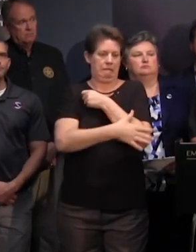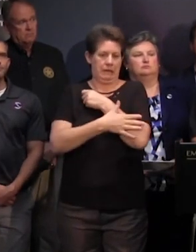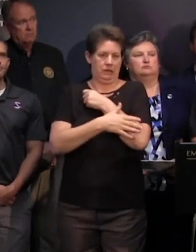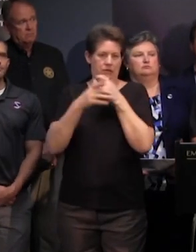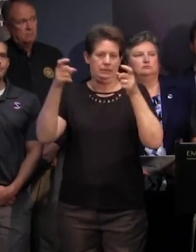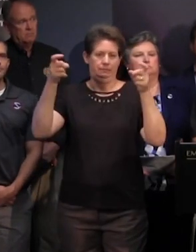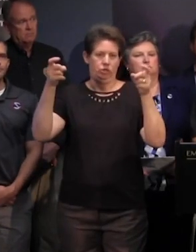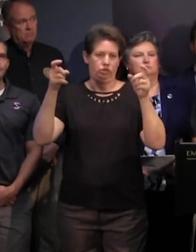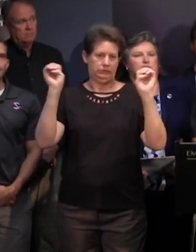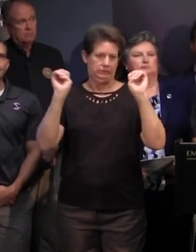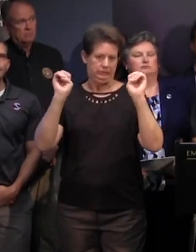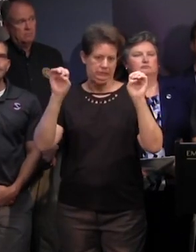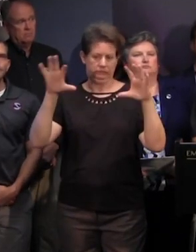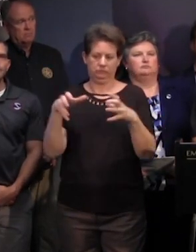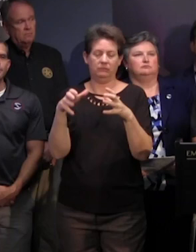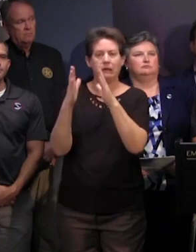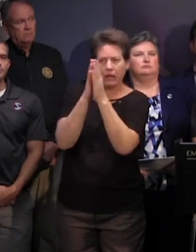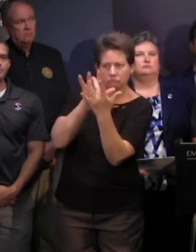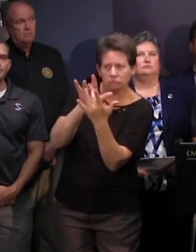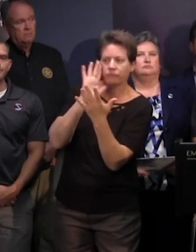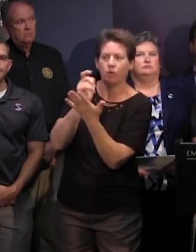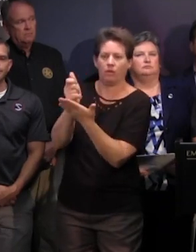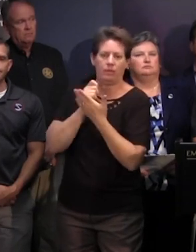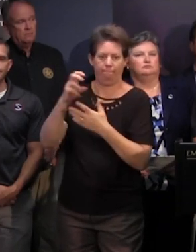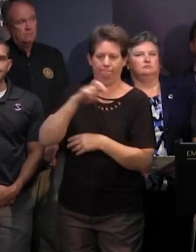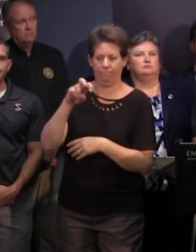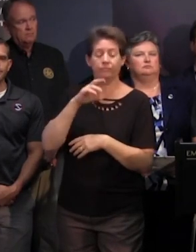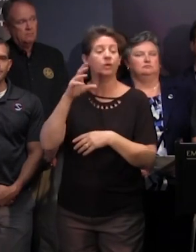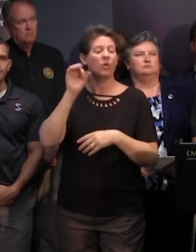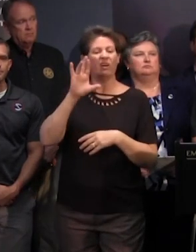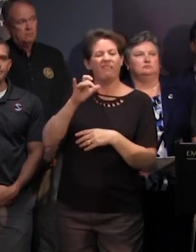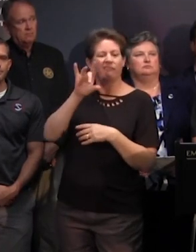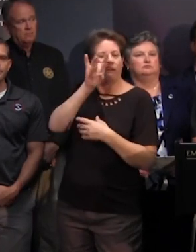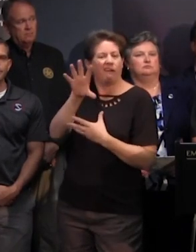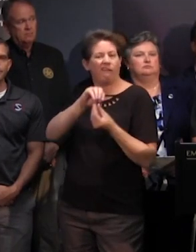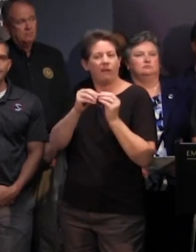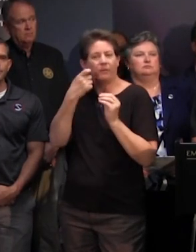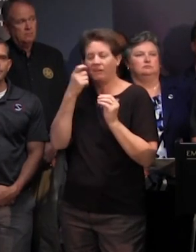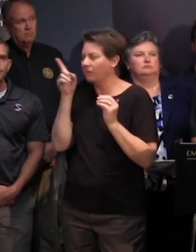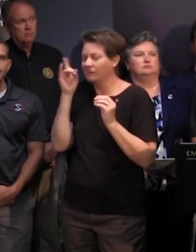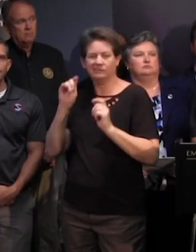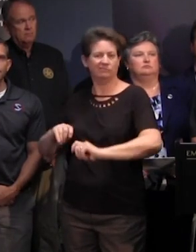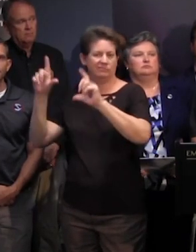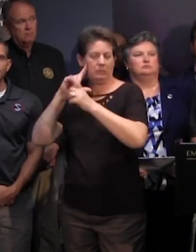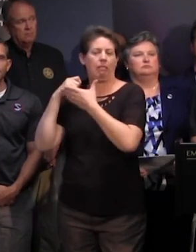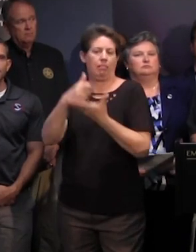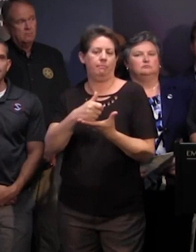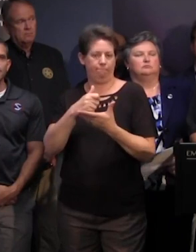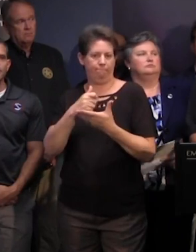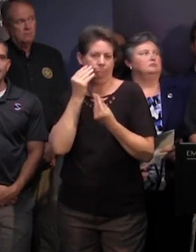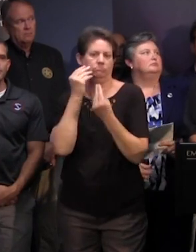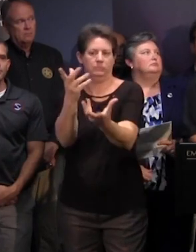office and they'll help you with that transportation and you can also call the public information phone system and we can refer you out to somebody there as well